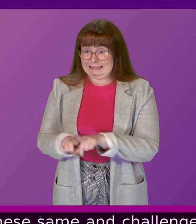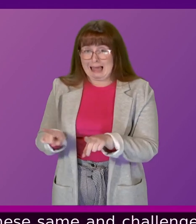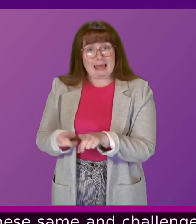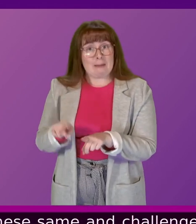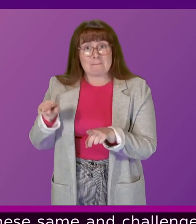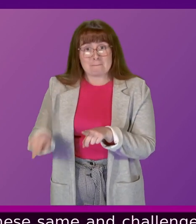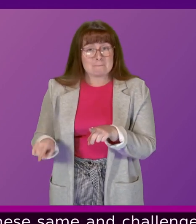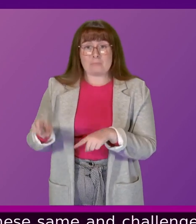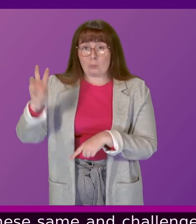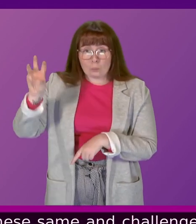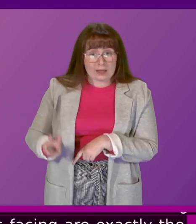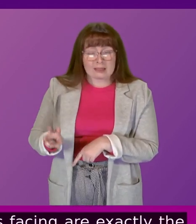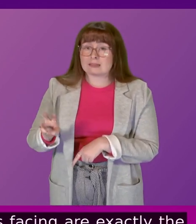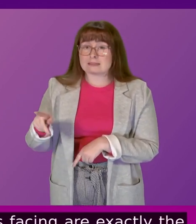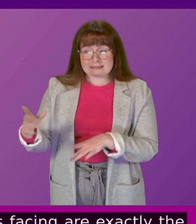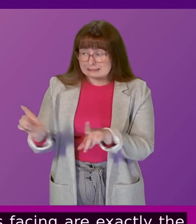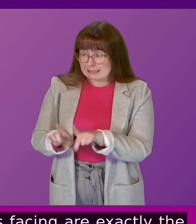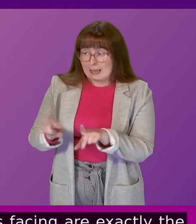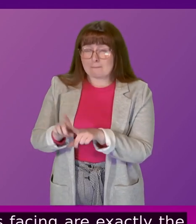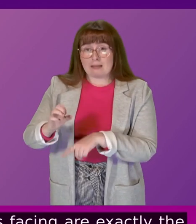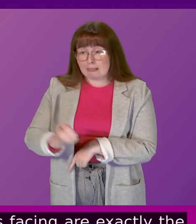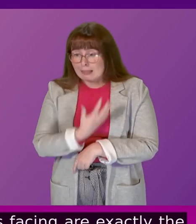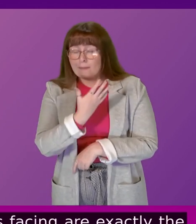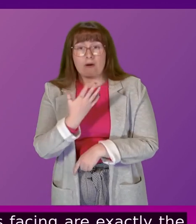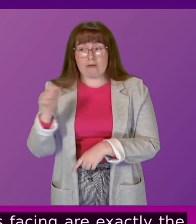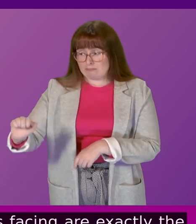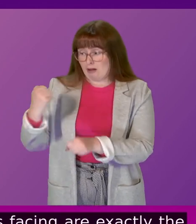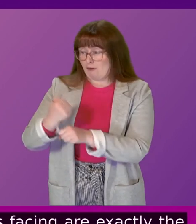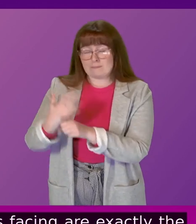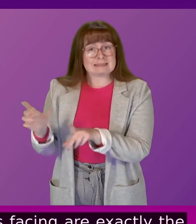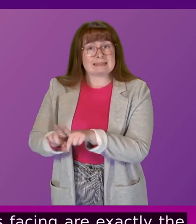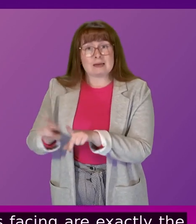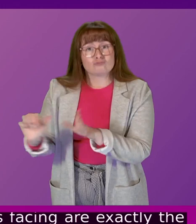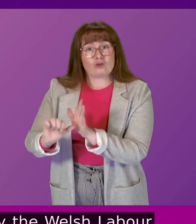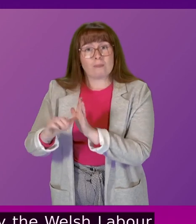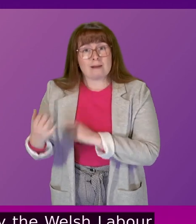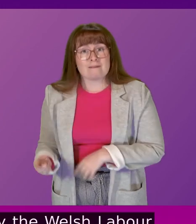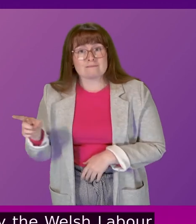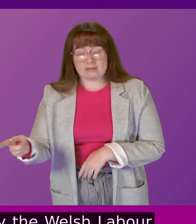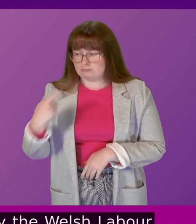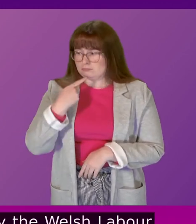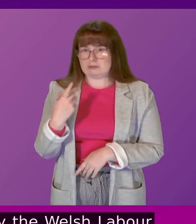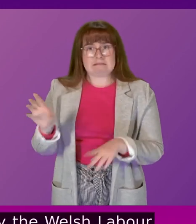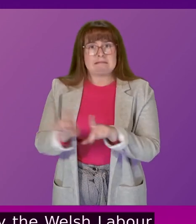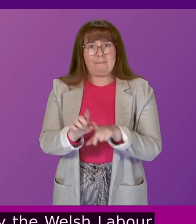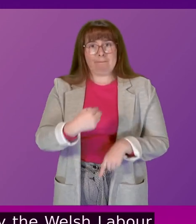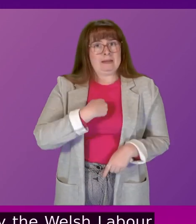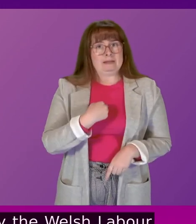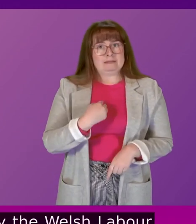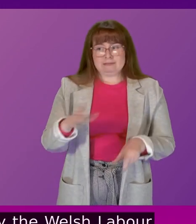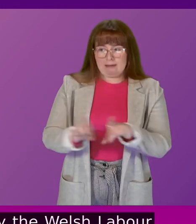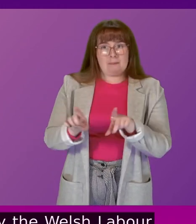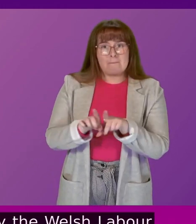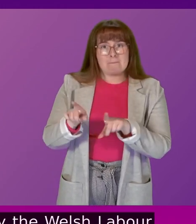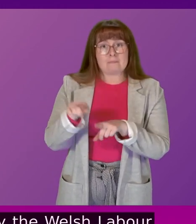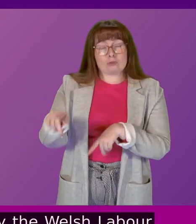challenges being faced by the Welsh Labour Government who say exactly the same thing that the